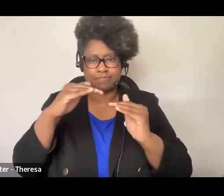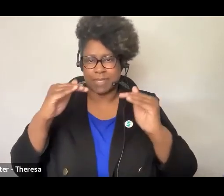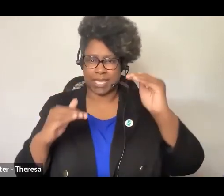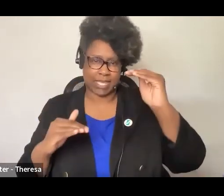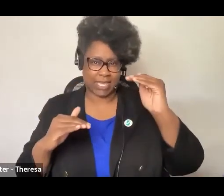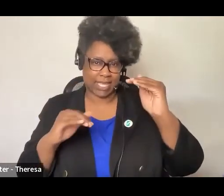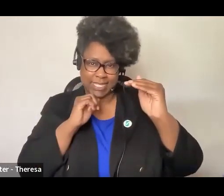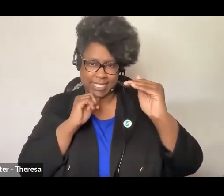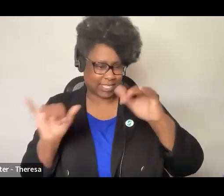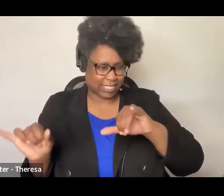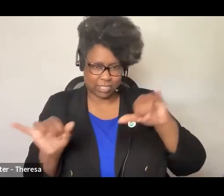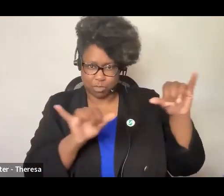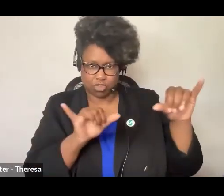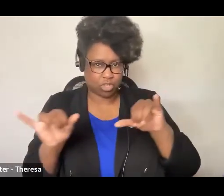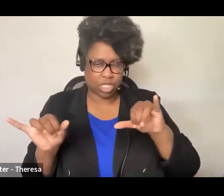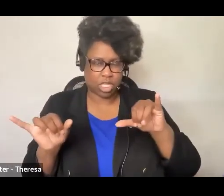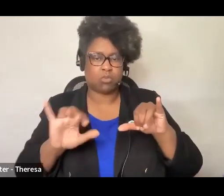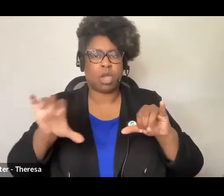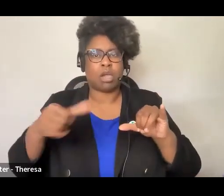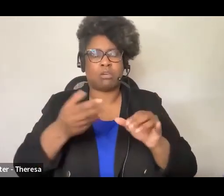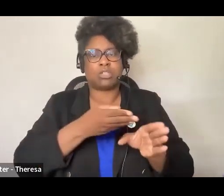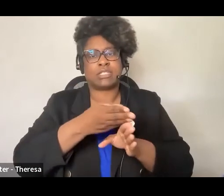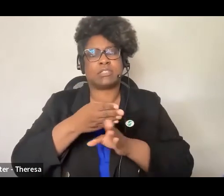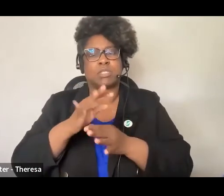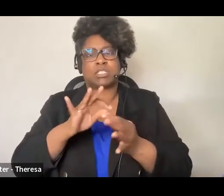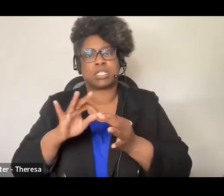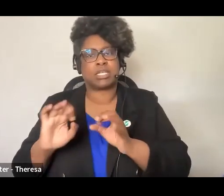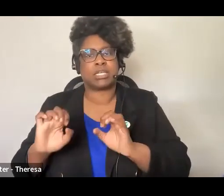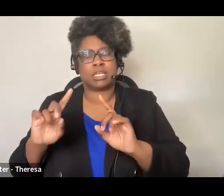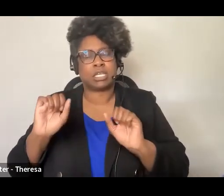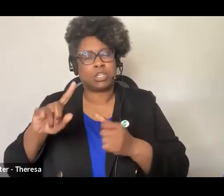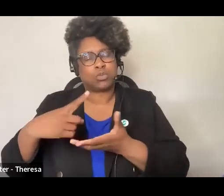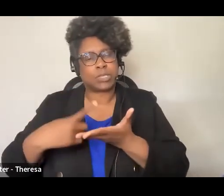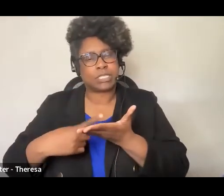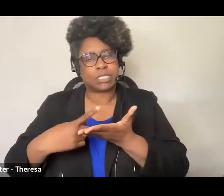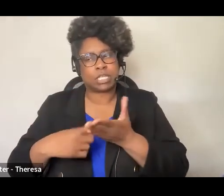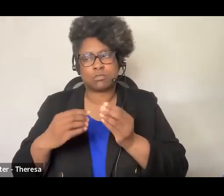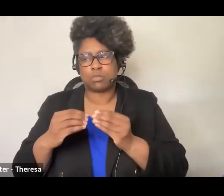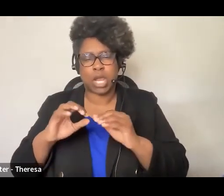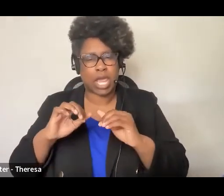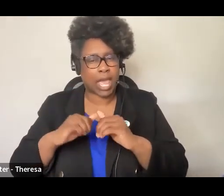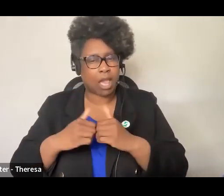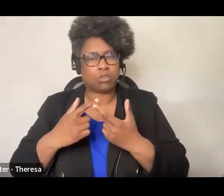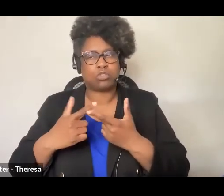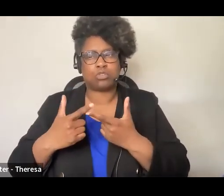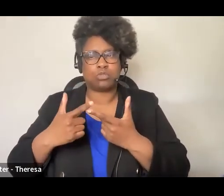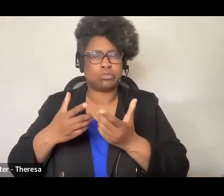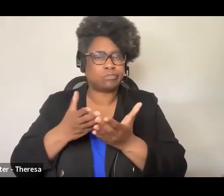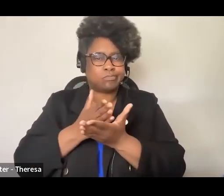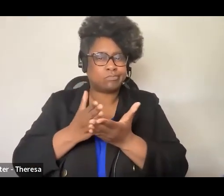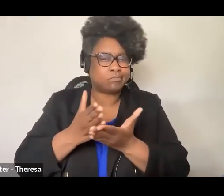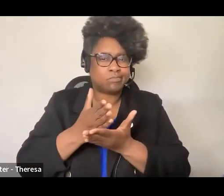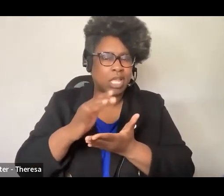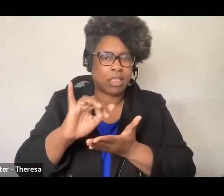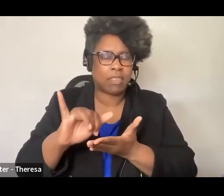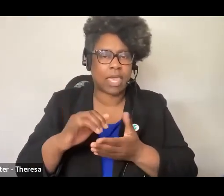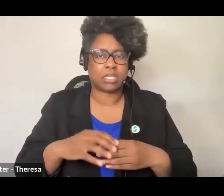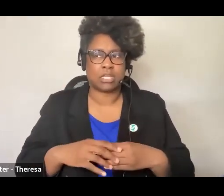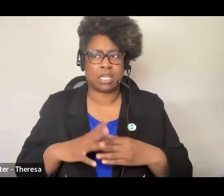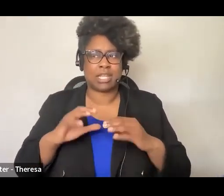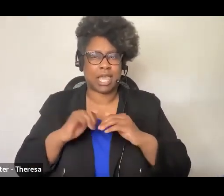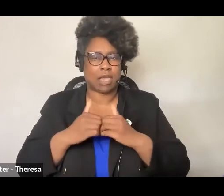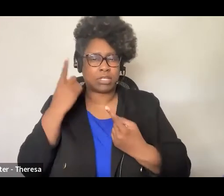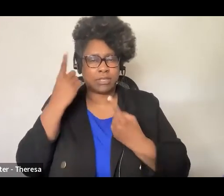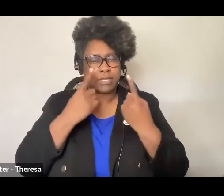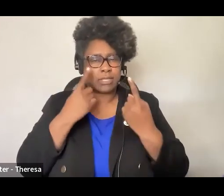other disciplines in education. So I'm just wondering if you could talk more about how to navigate those waters and consider that because